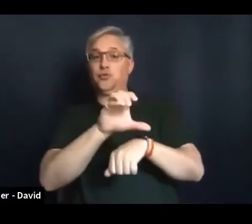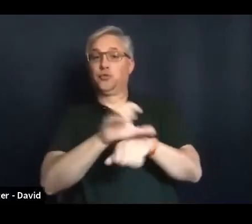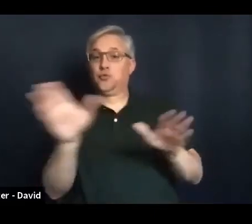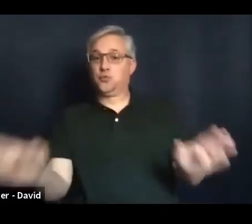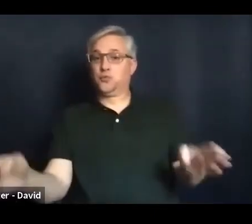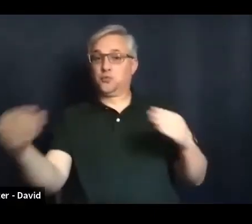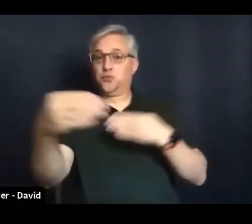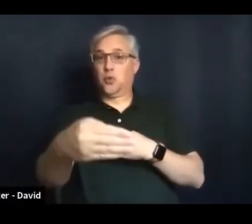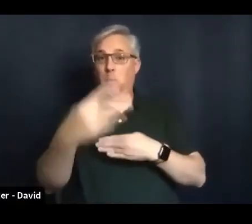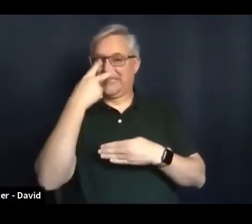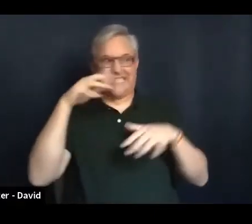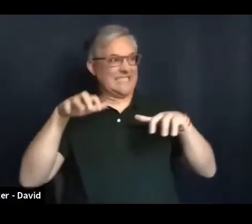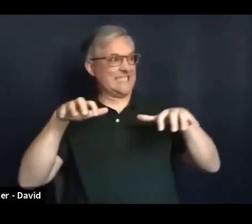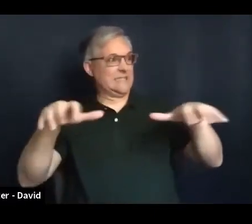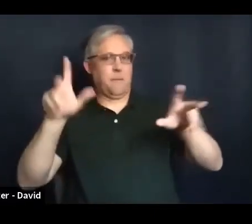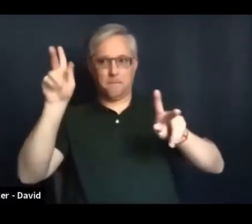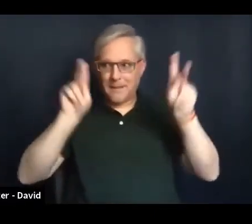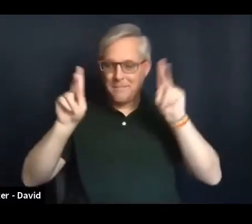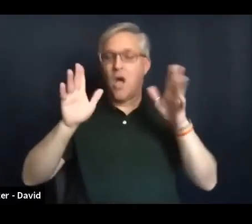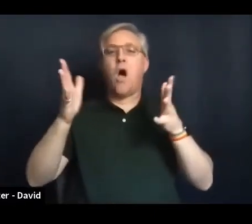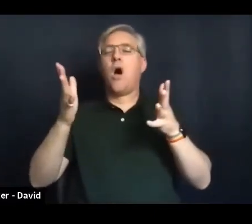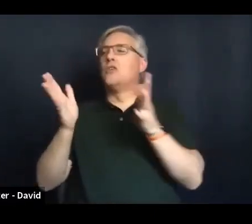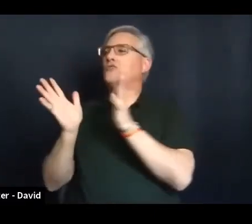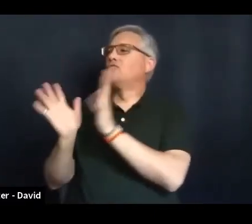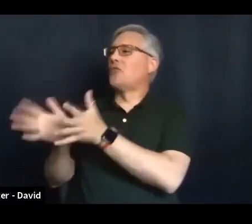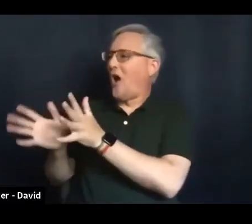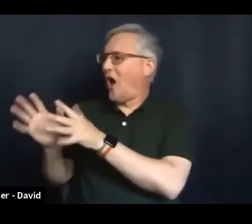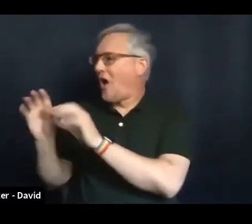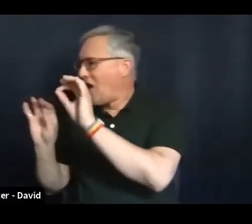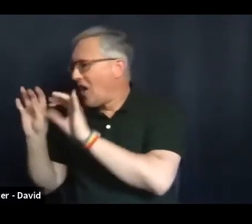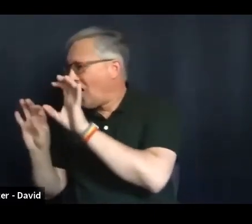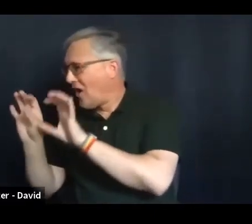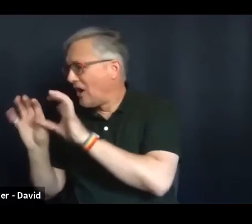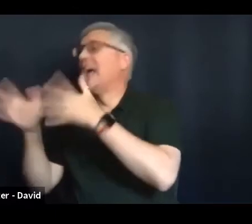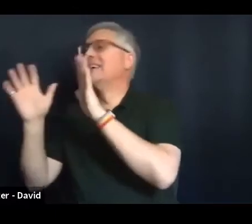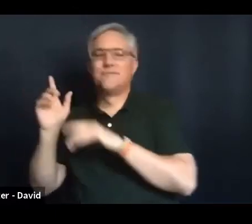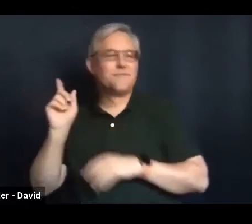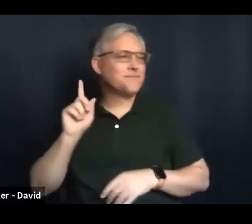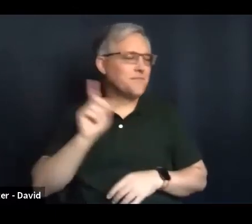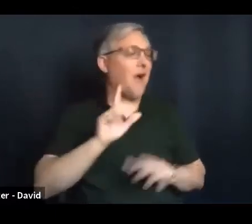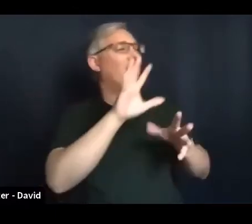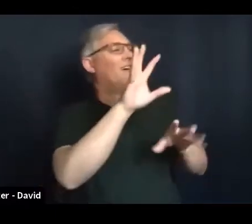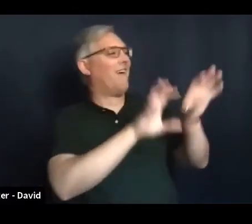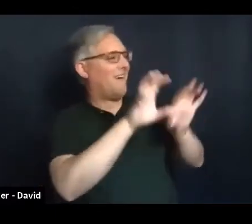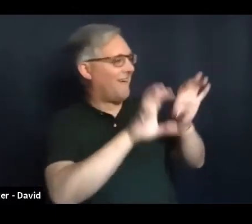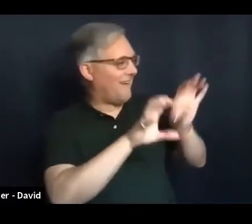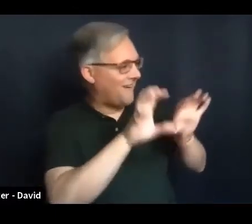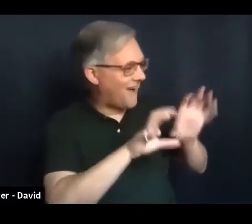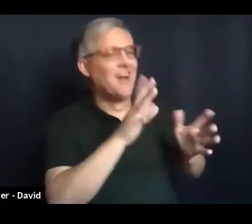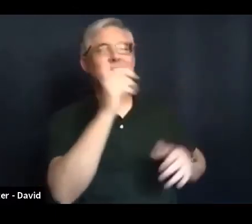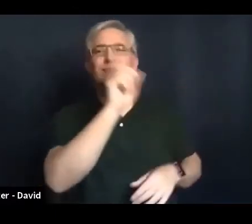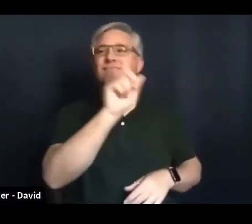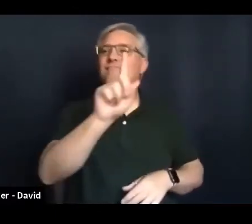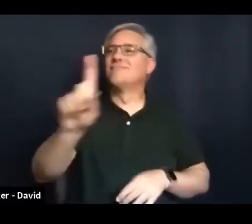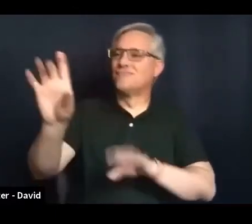in the entryway and you chat with a couple of people there and then you maybe walk through the sanctuary on your way to the social hall